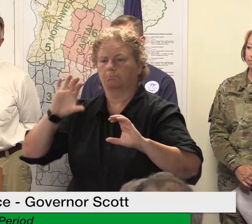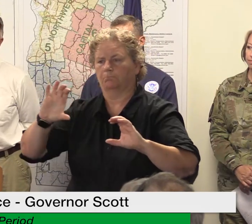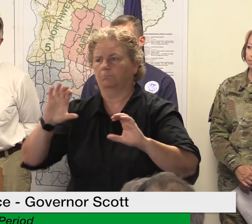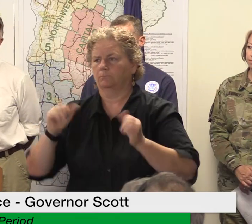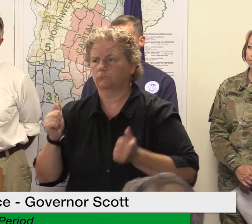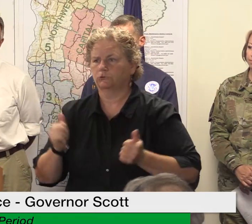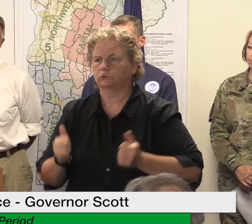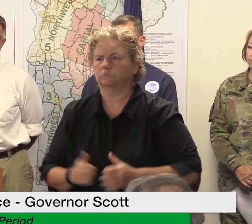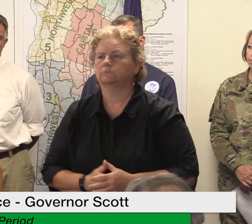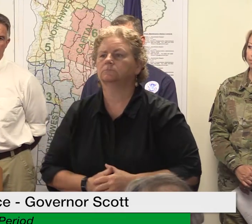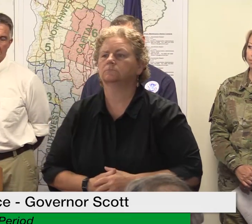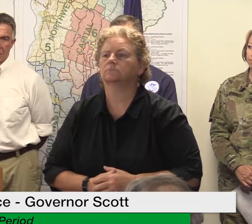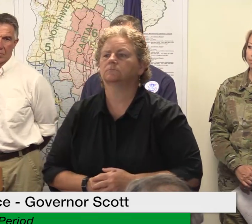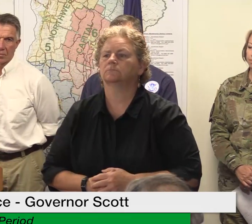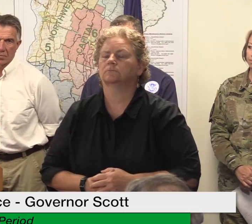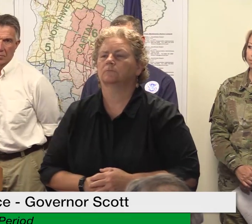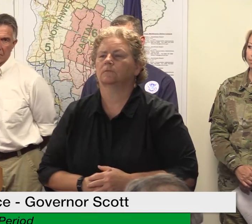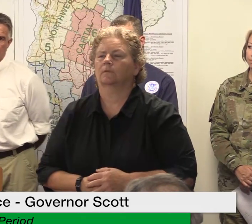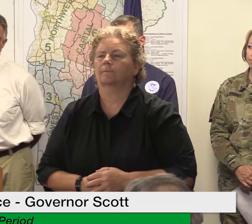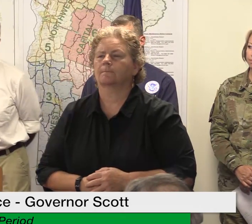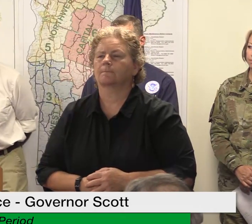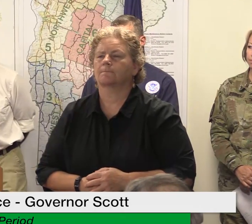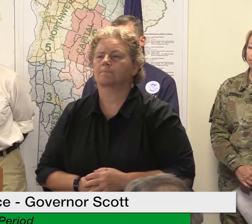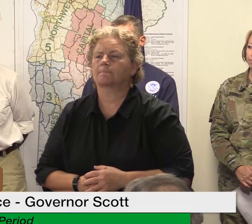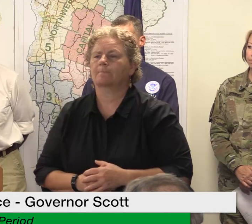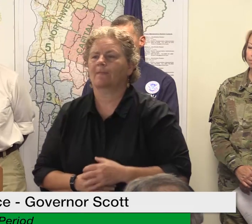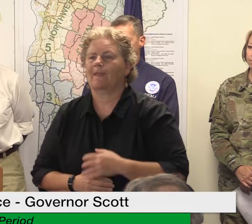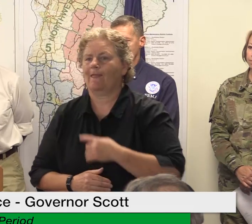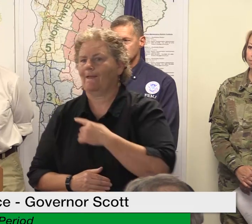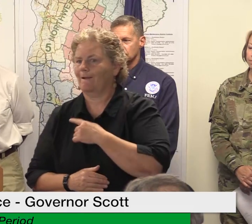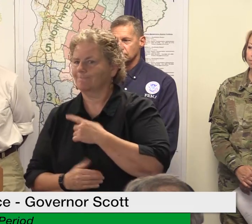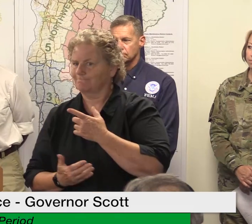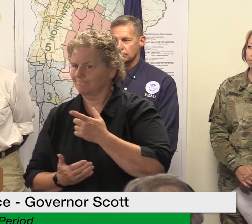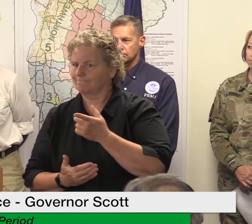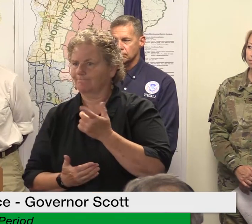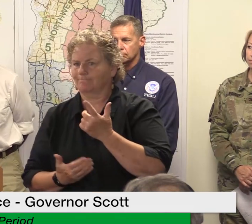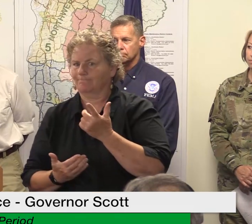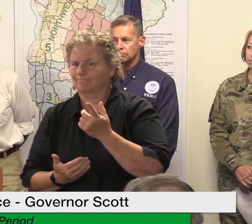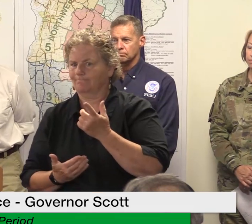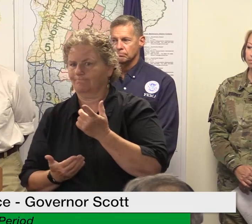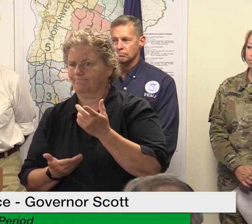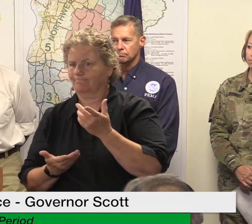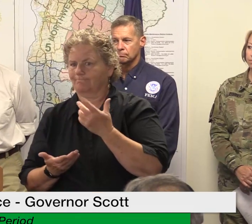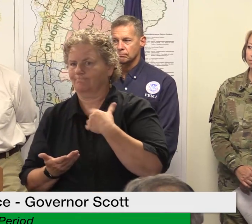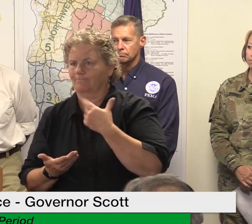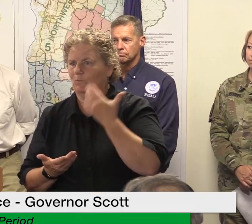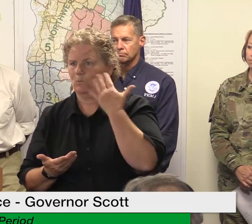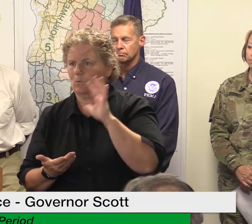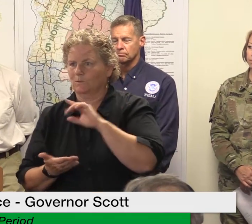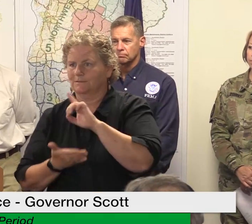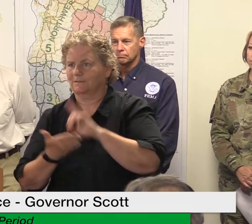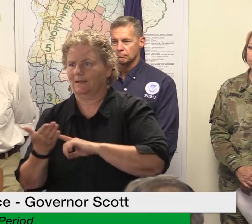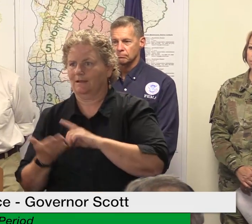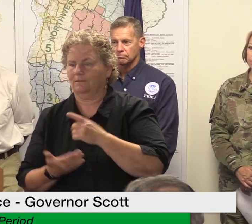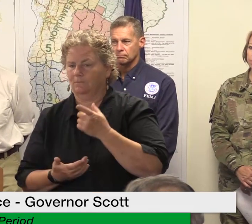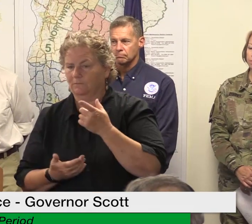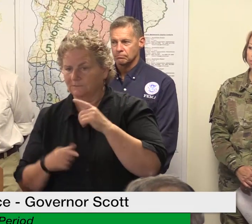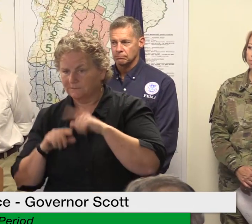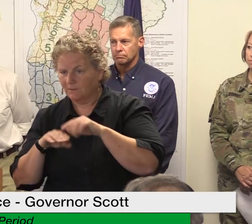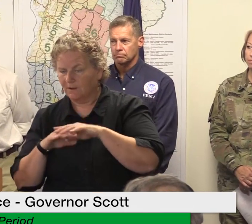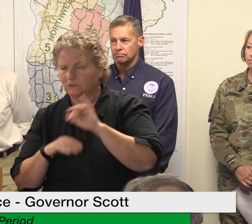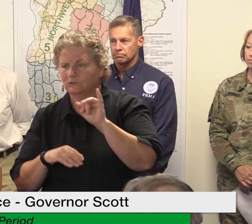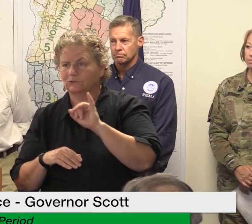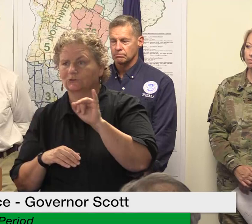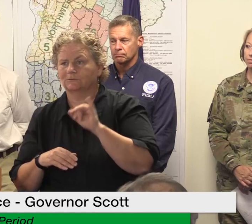net uh loss so so we definitely want to take into account um if somebody has insurance coverage so to the